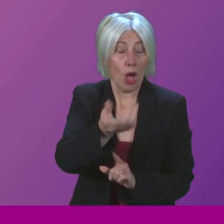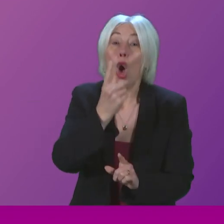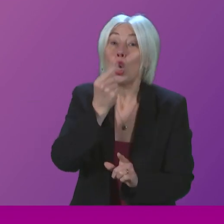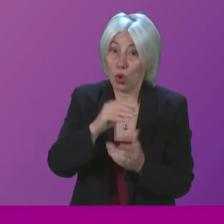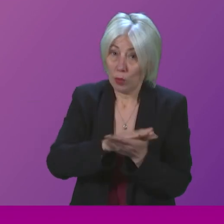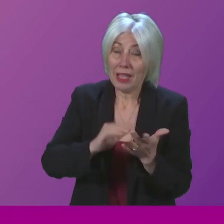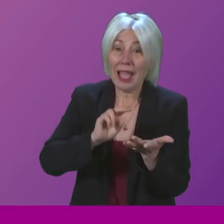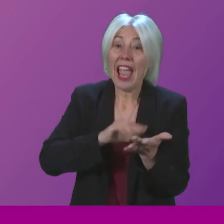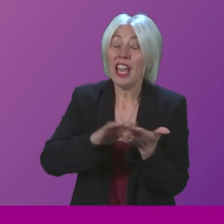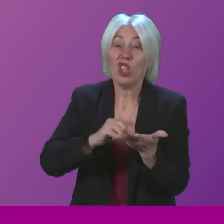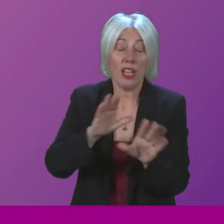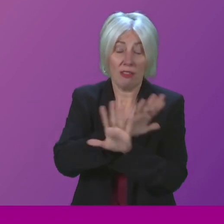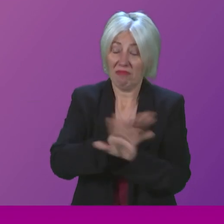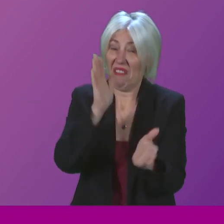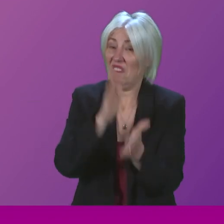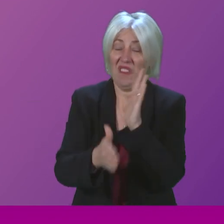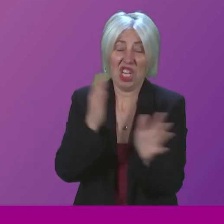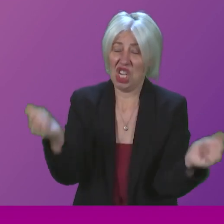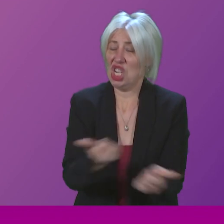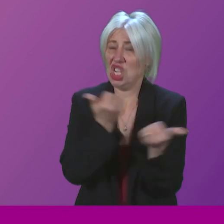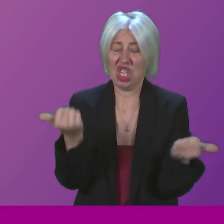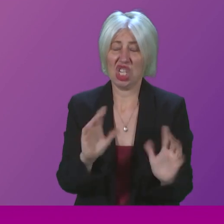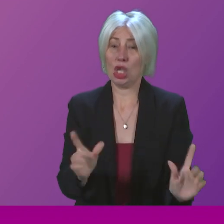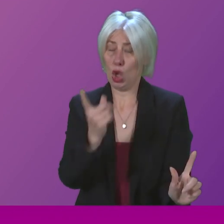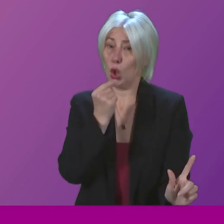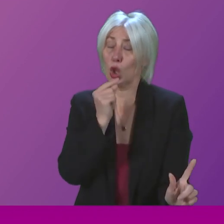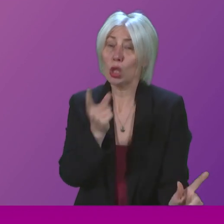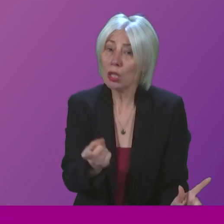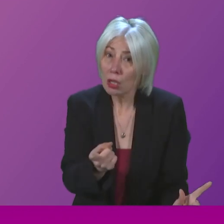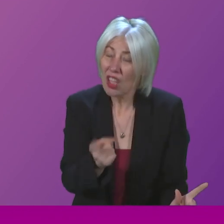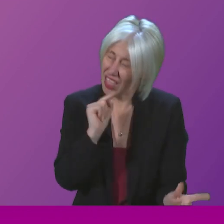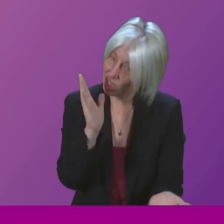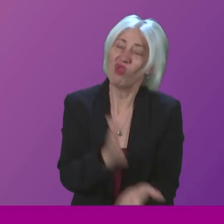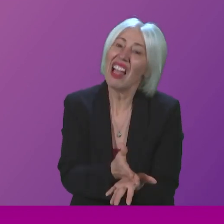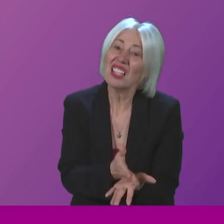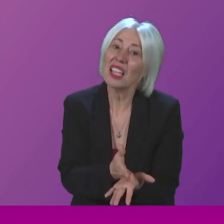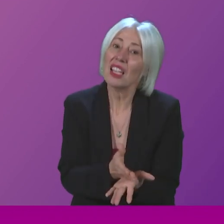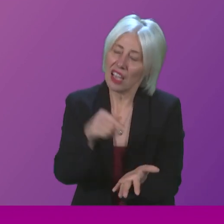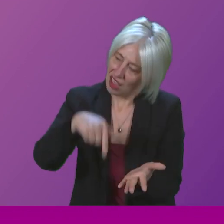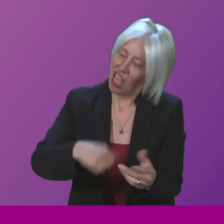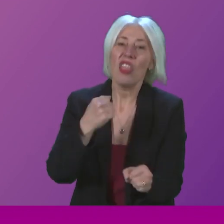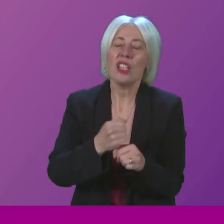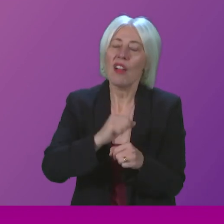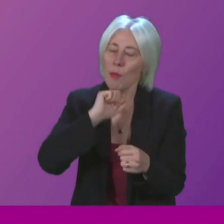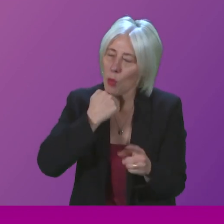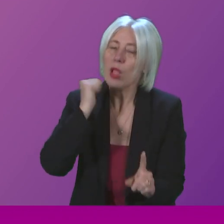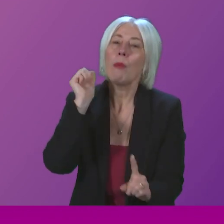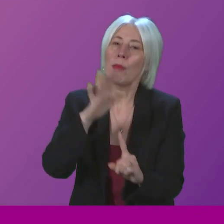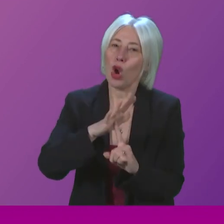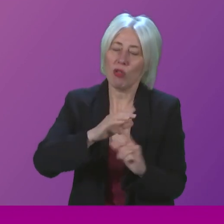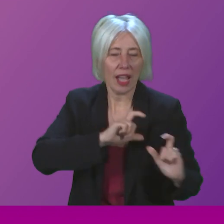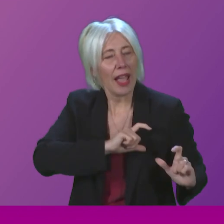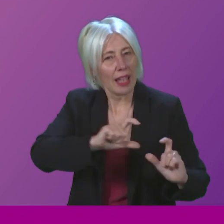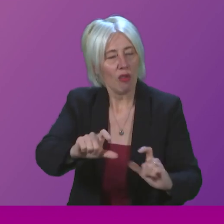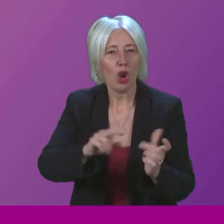of the National Health Service as we know it. So, that is the reality. This government will continue to prioritise the National